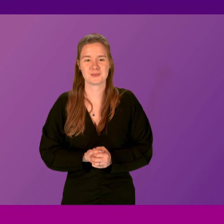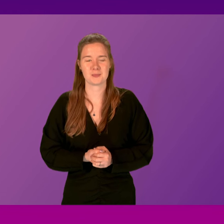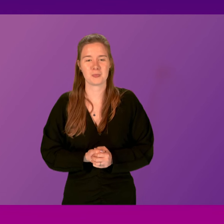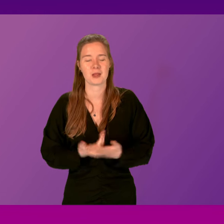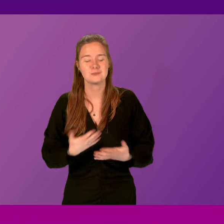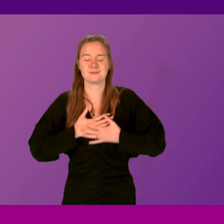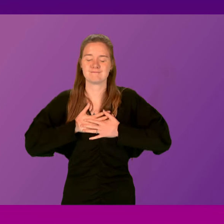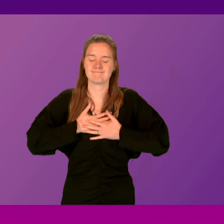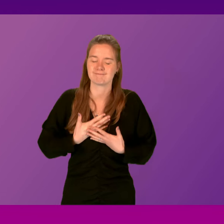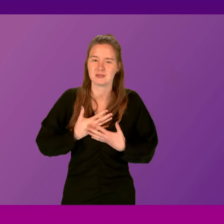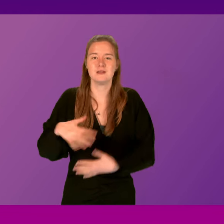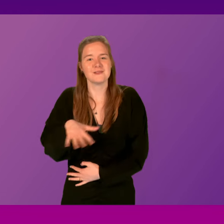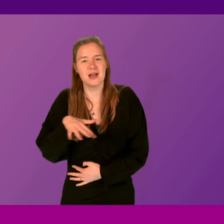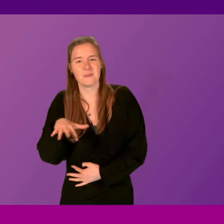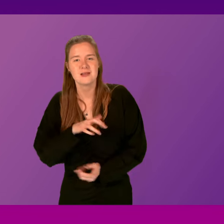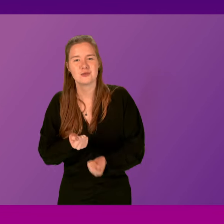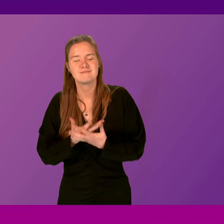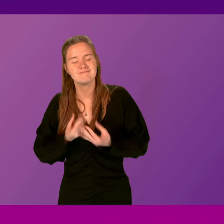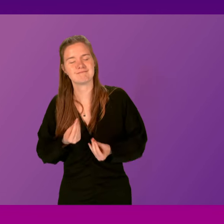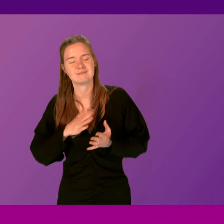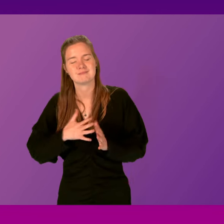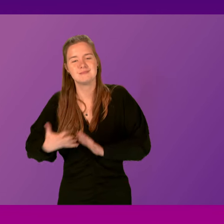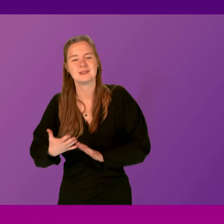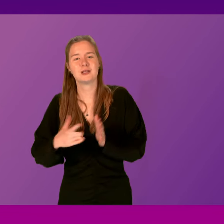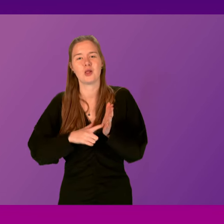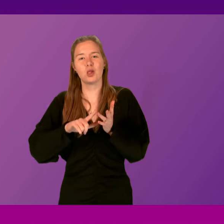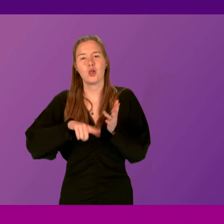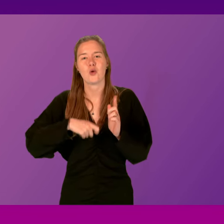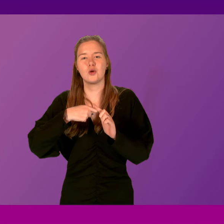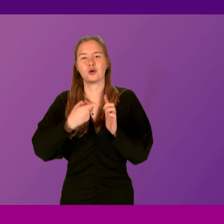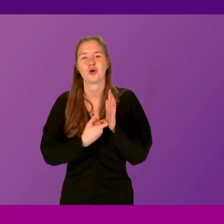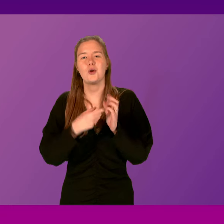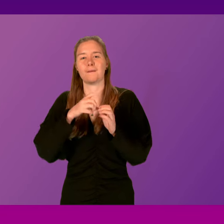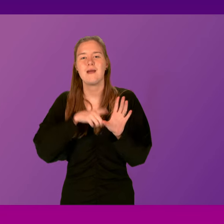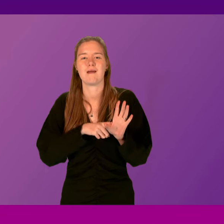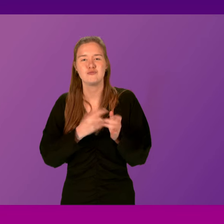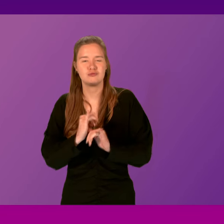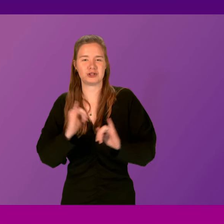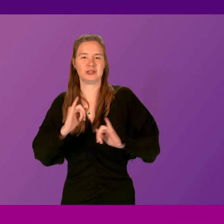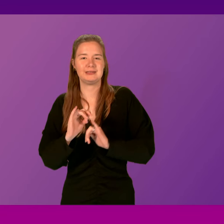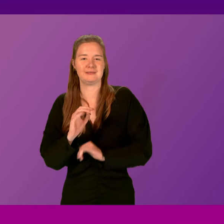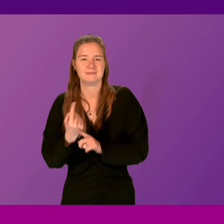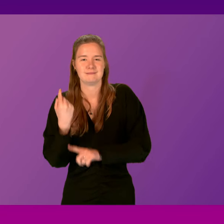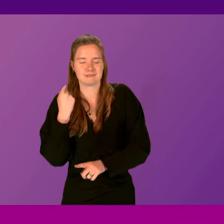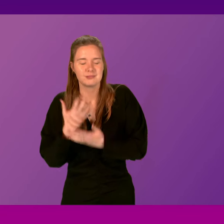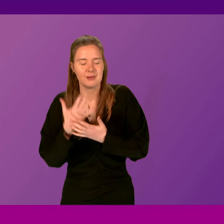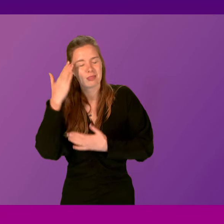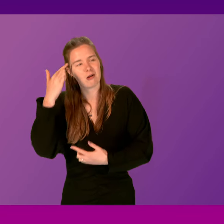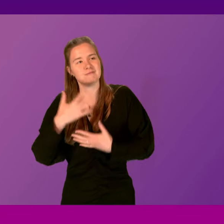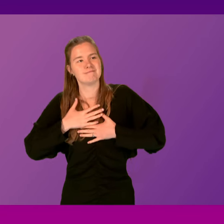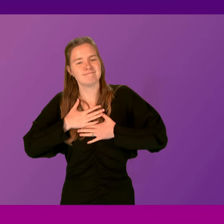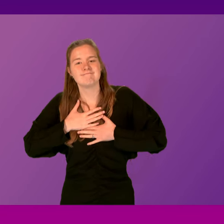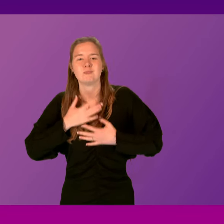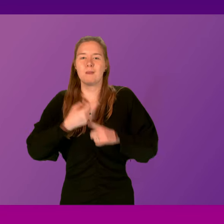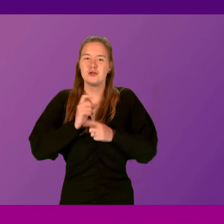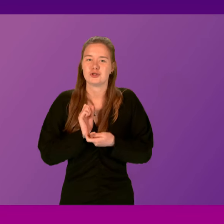deepest sympathies to the families of those who lost loved ones in the Lockerbie tragedy 35 years ago. My thoughts are with all those both in